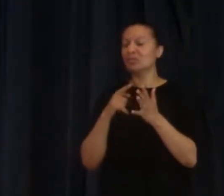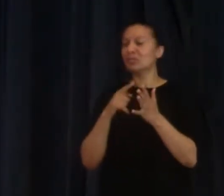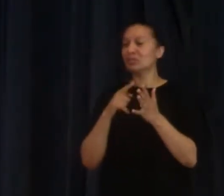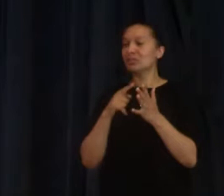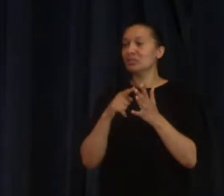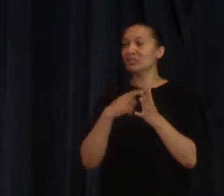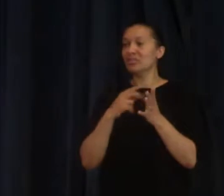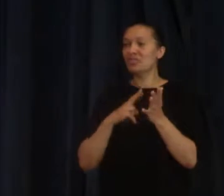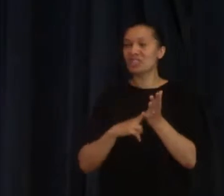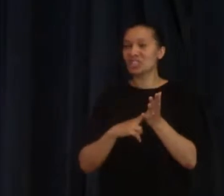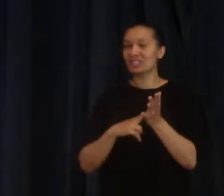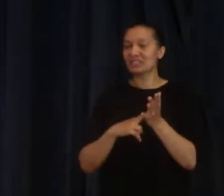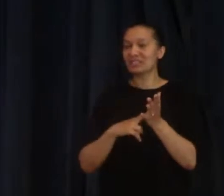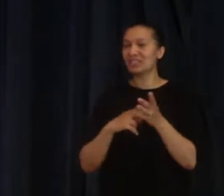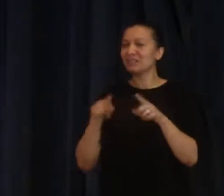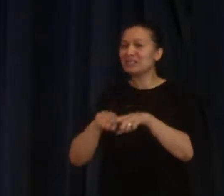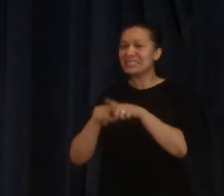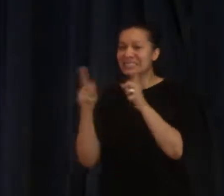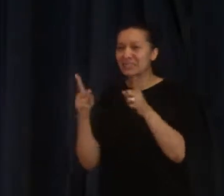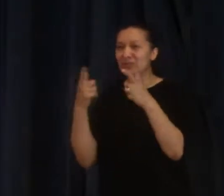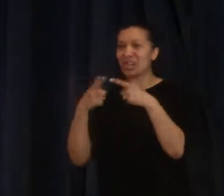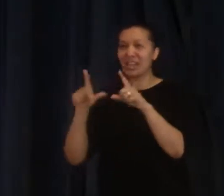But it's another language.